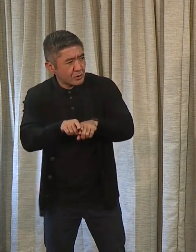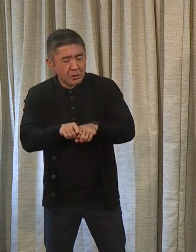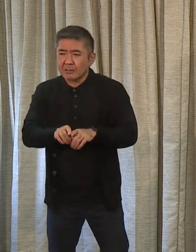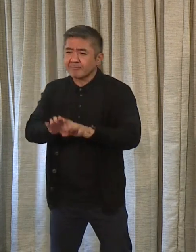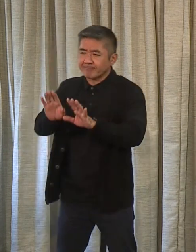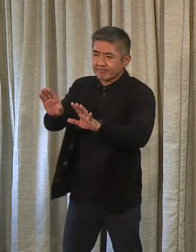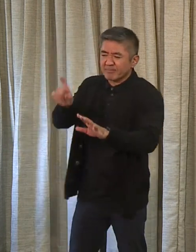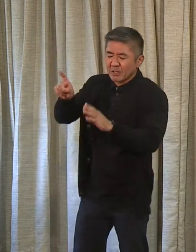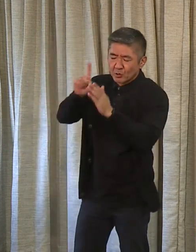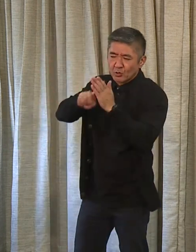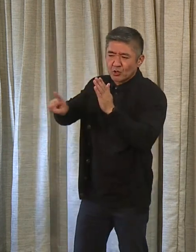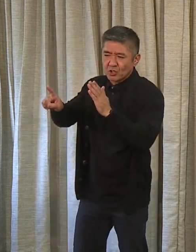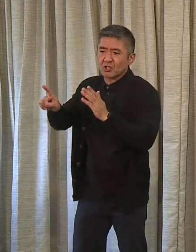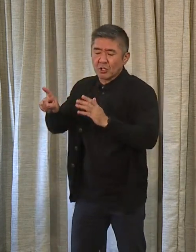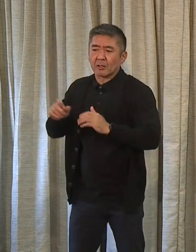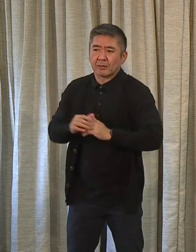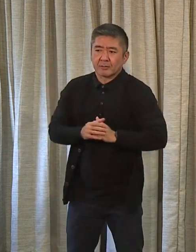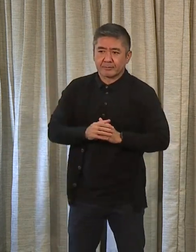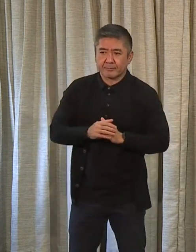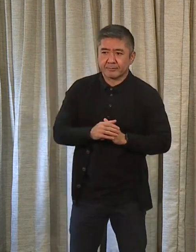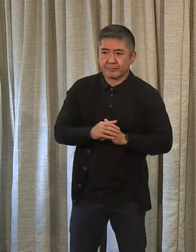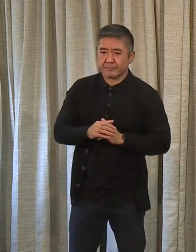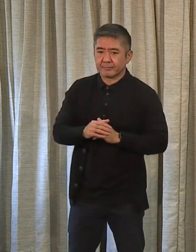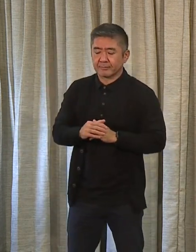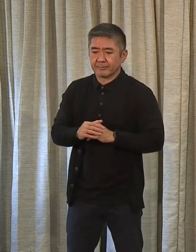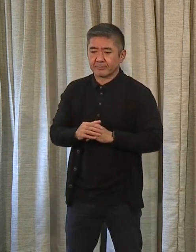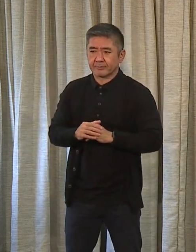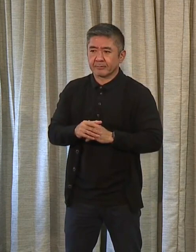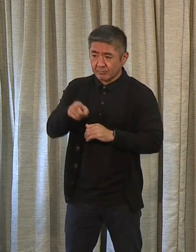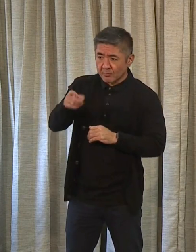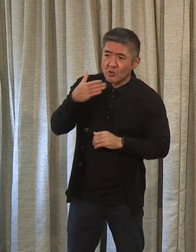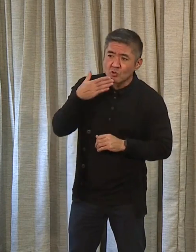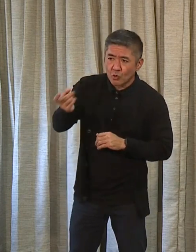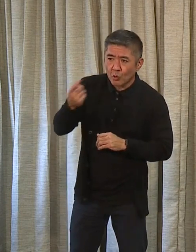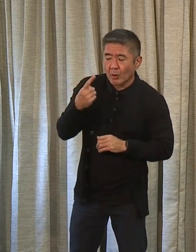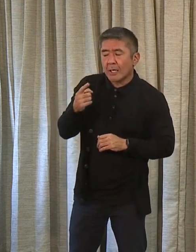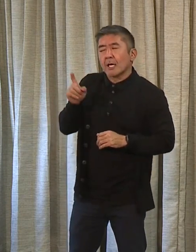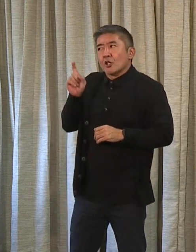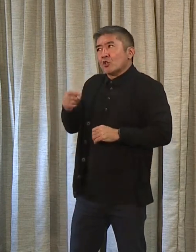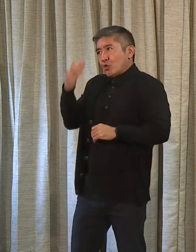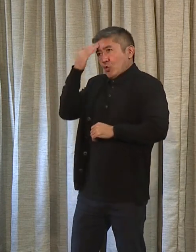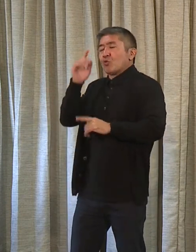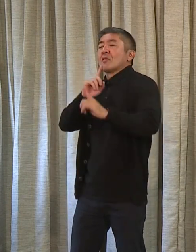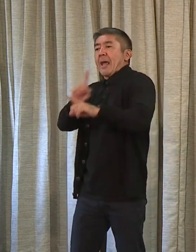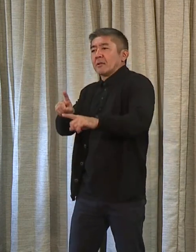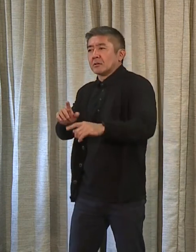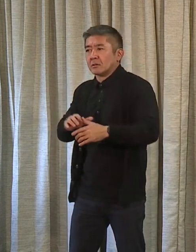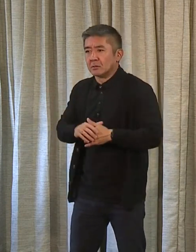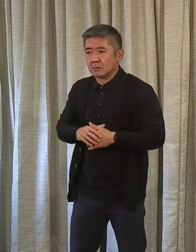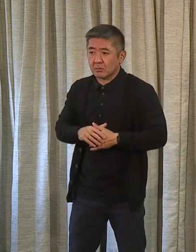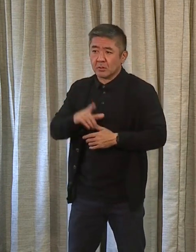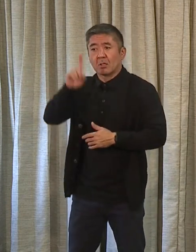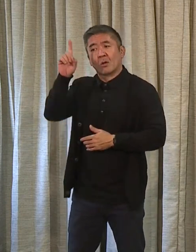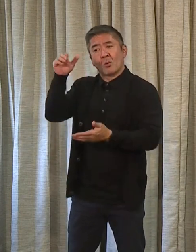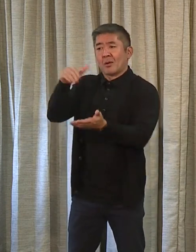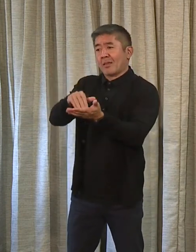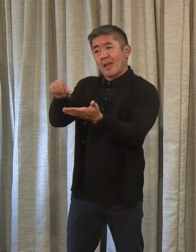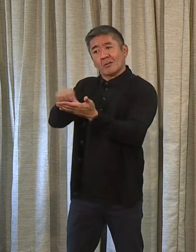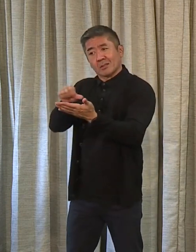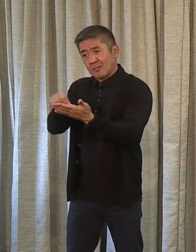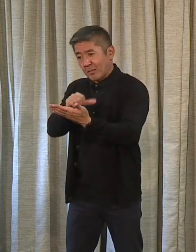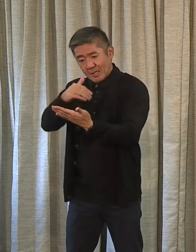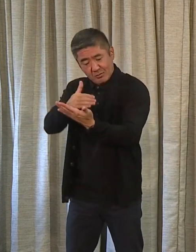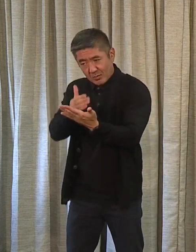We have to check. Okay. We have to check. You know, that's a good question. We should know the answer off the top, but, you know, a thousand-page budget, a lot of lines.